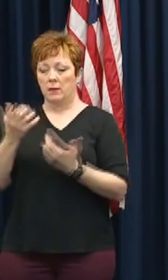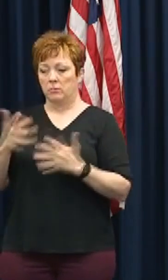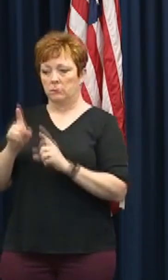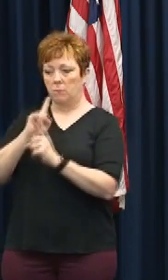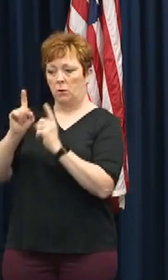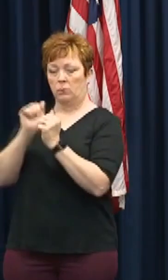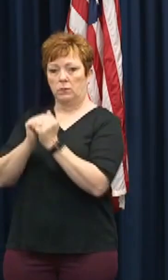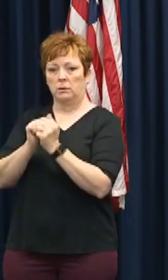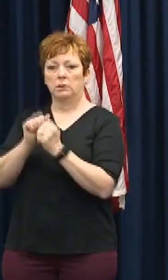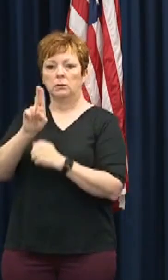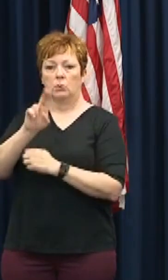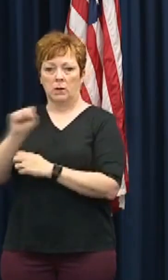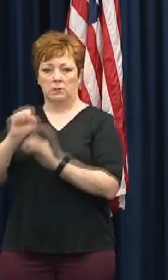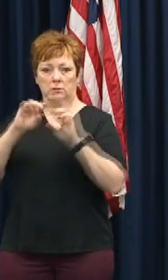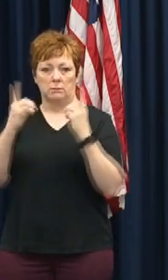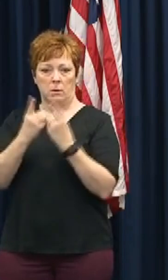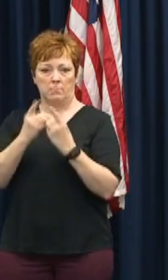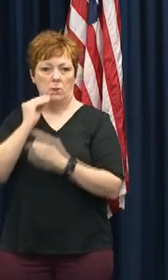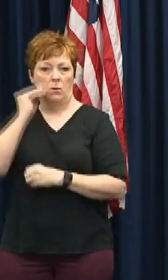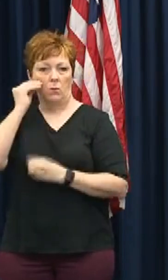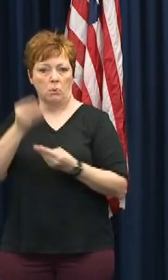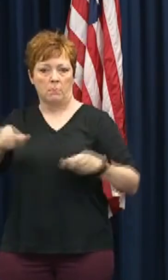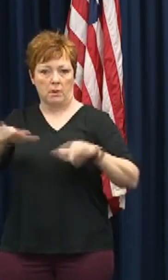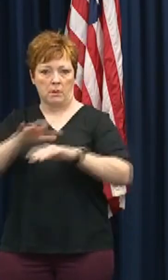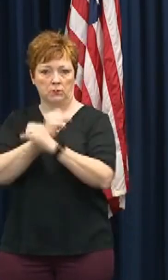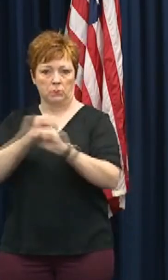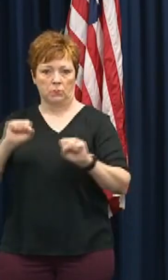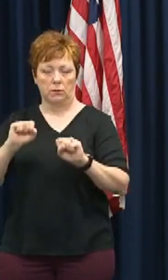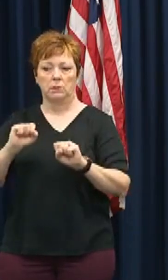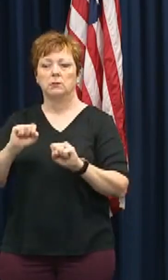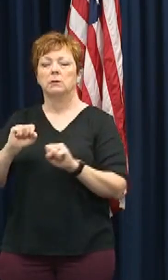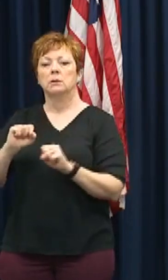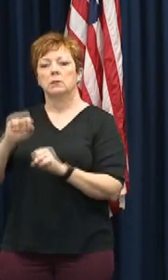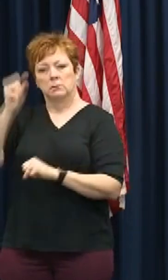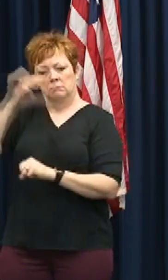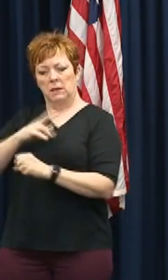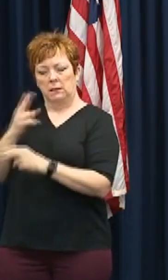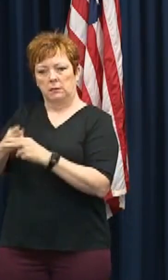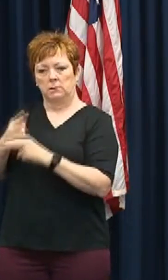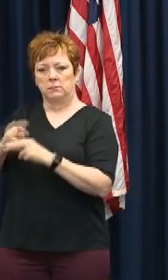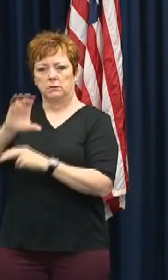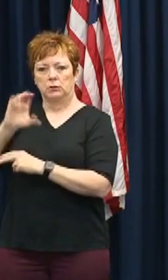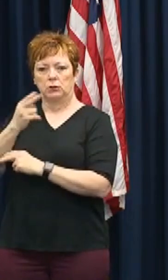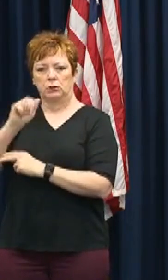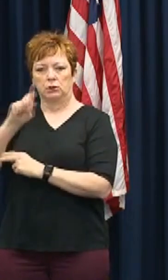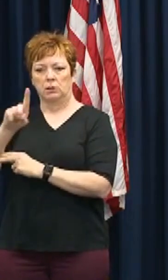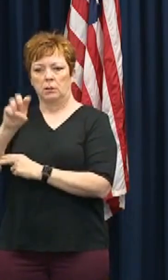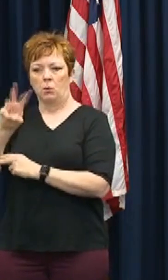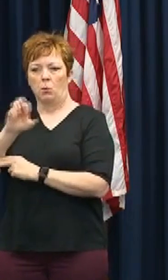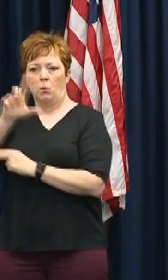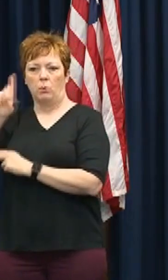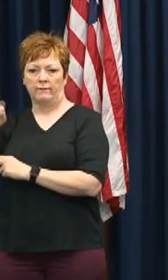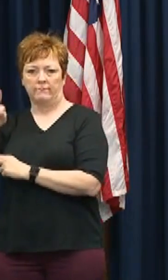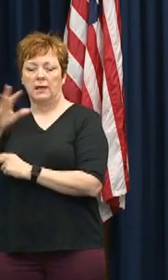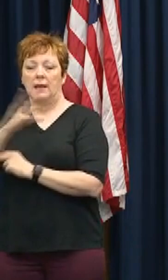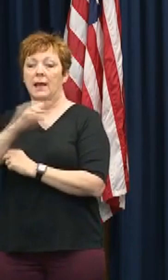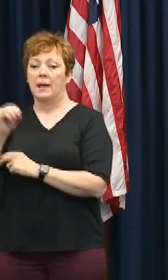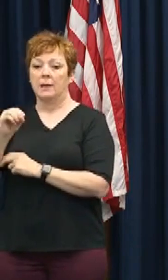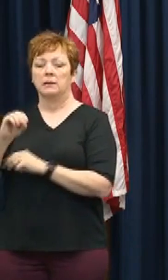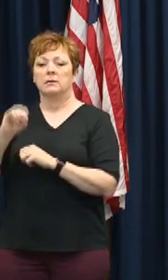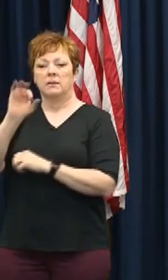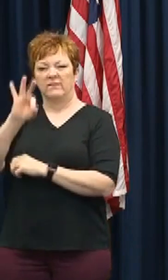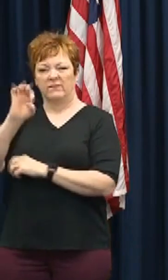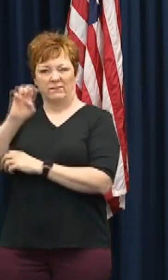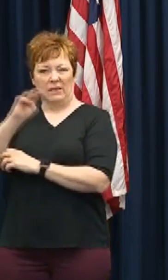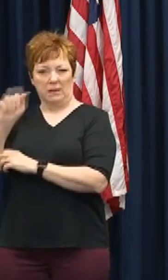Security Acting Secretary Chad Wolf, as well as Pete Gaynor, Administrator of FEMA, last night, to ask